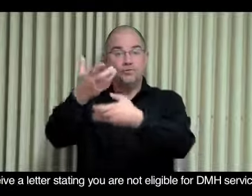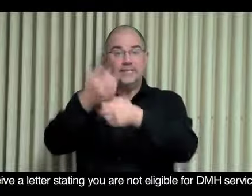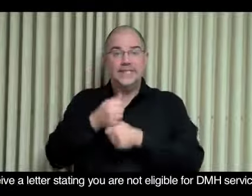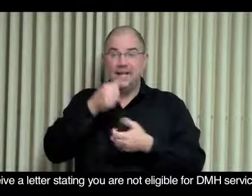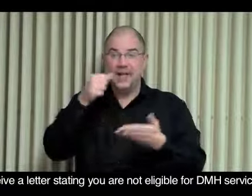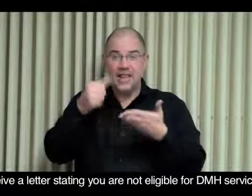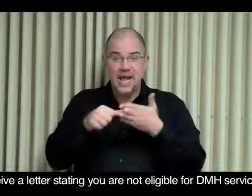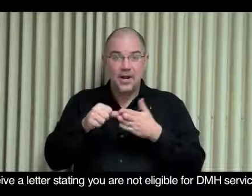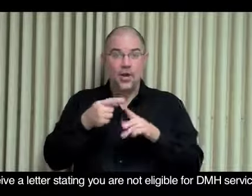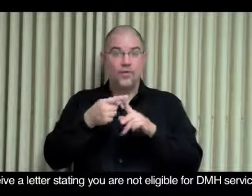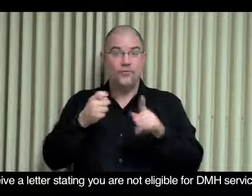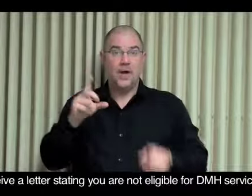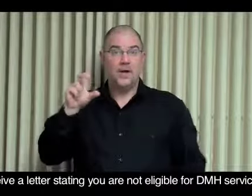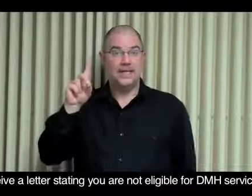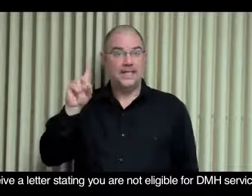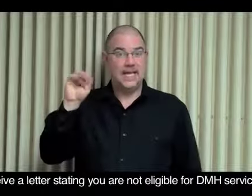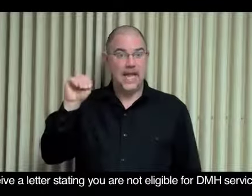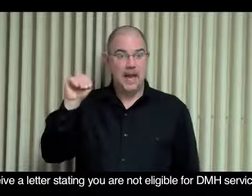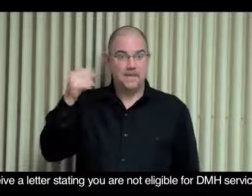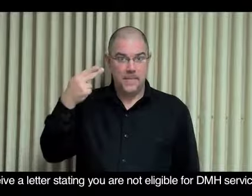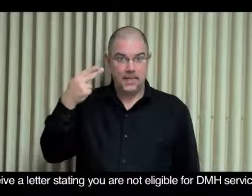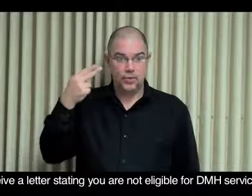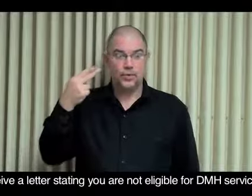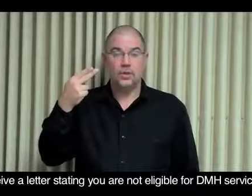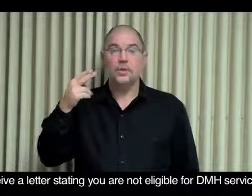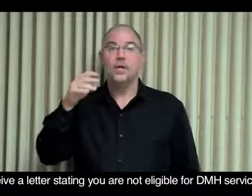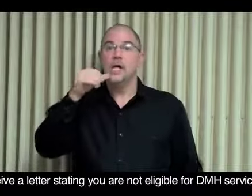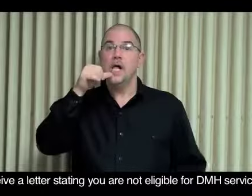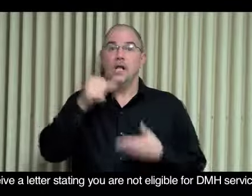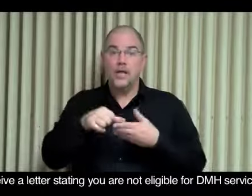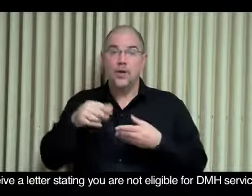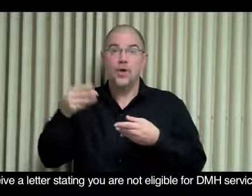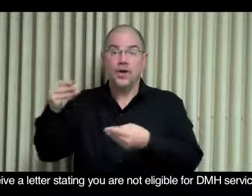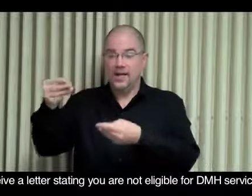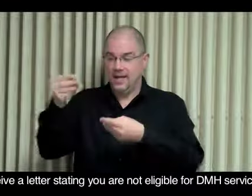If you receive a letter stating you are not eligible for DMH services,